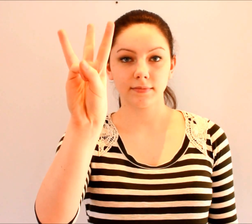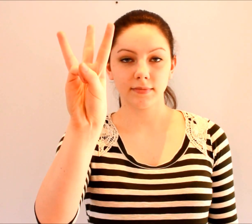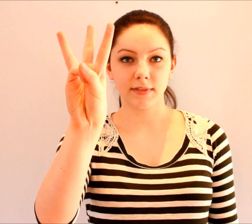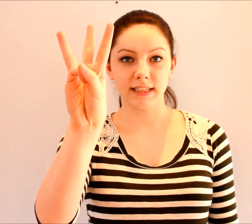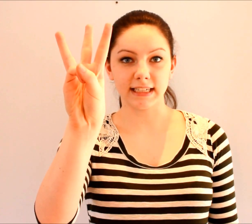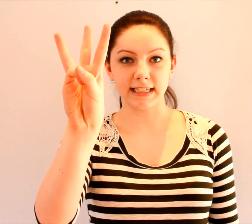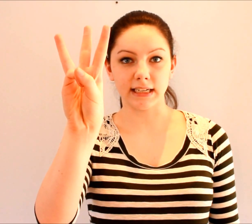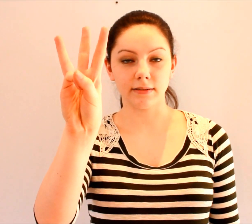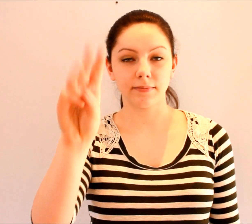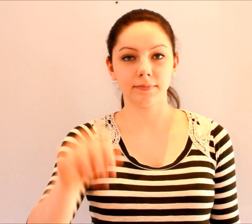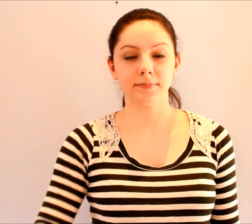Sixteen.